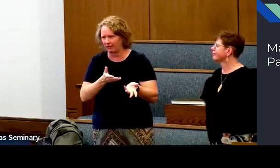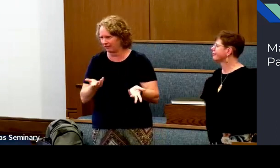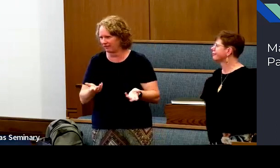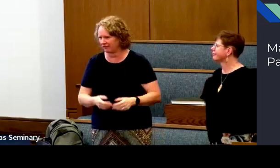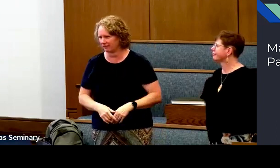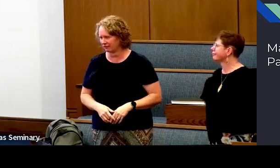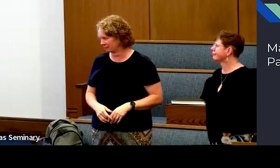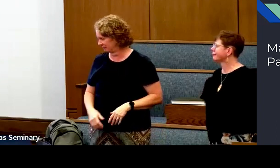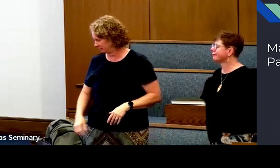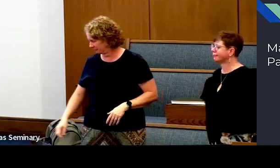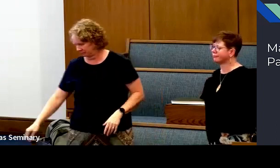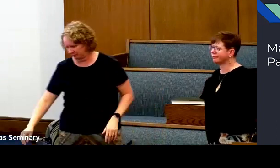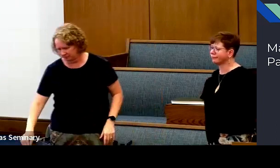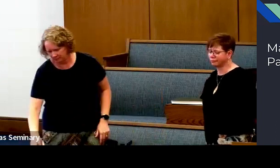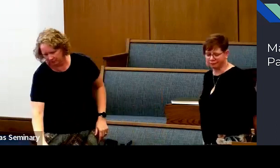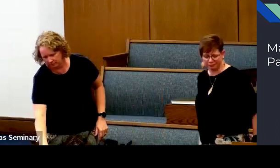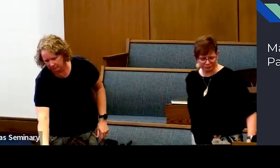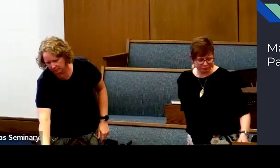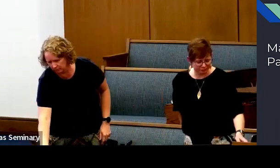the more that he will tell you.